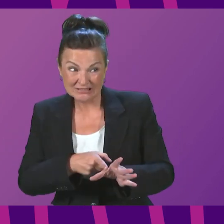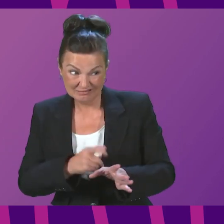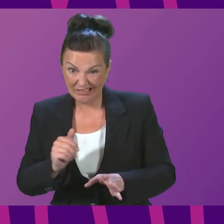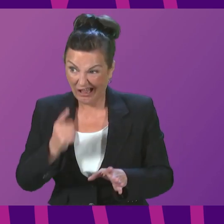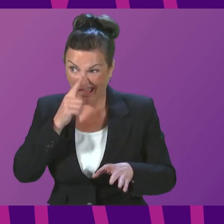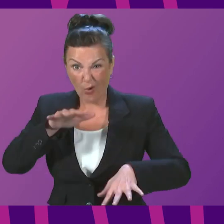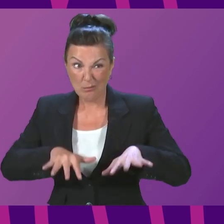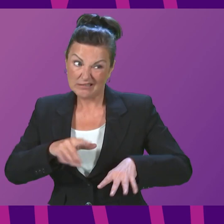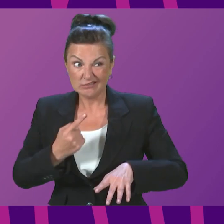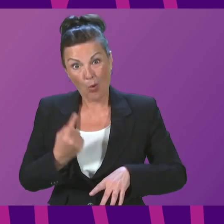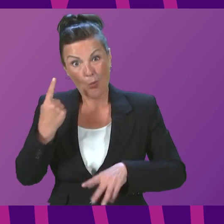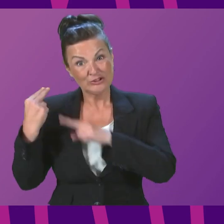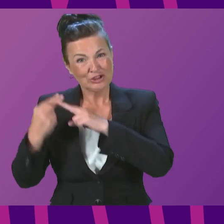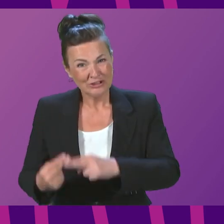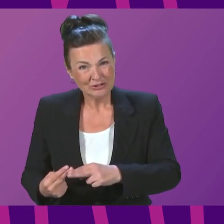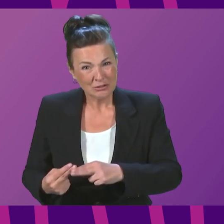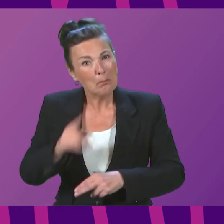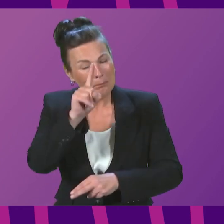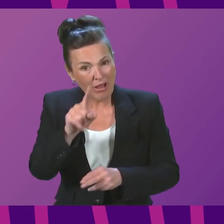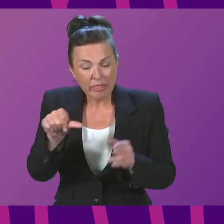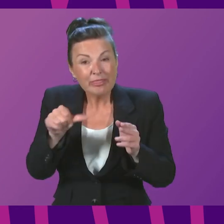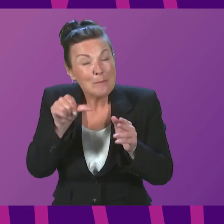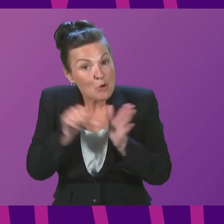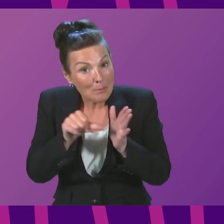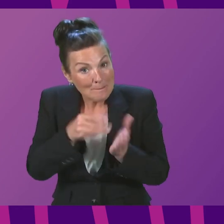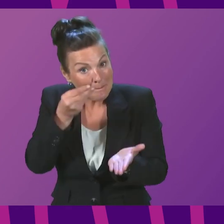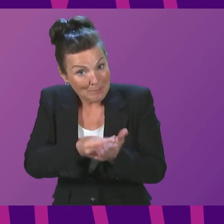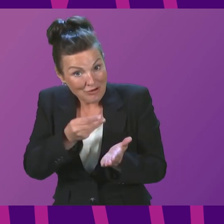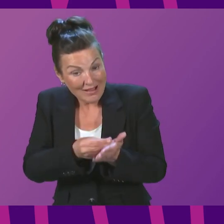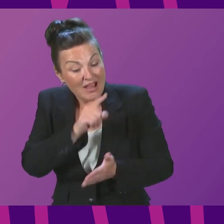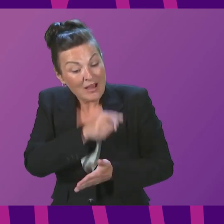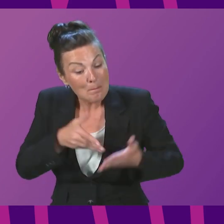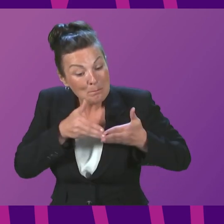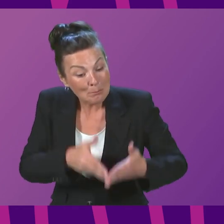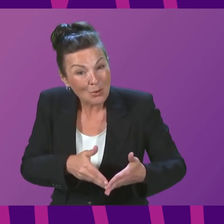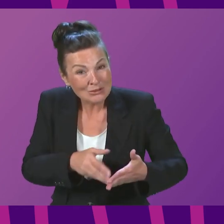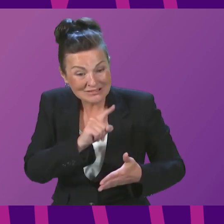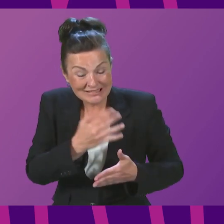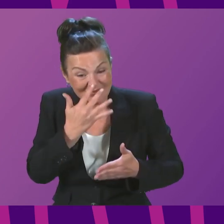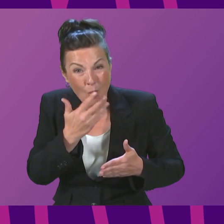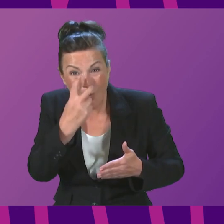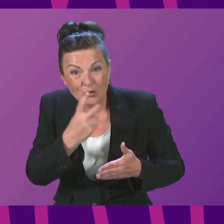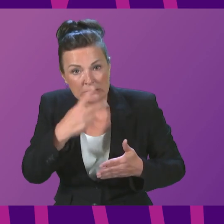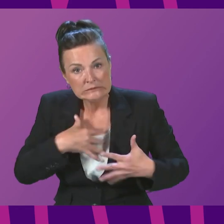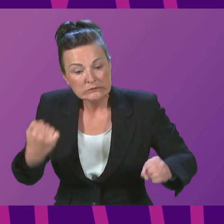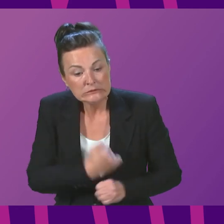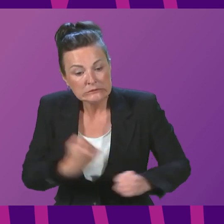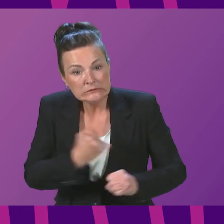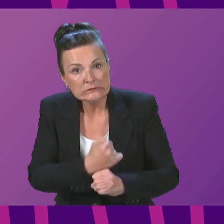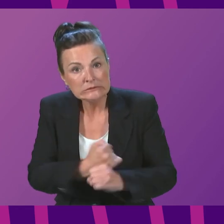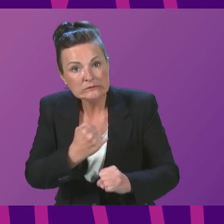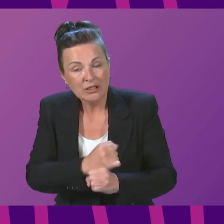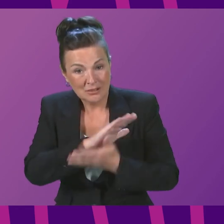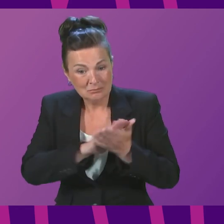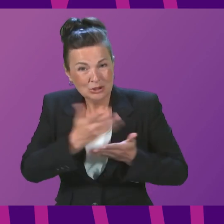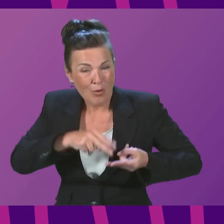officer. And the cost of ageing vessels is £84 million of repairs over five years. It is not two new